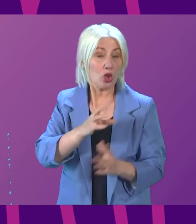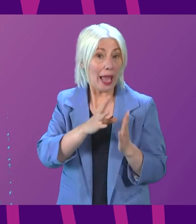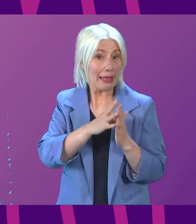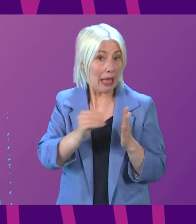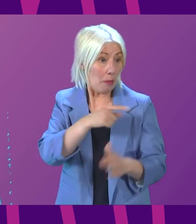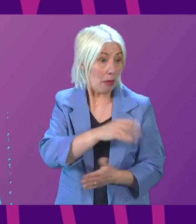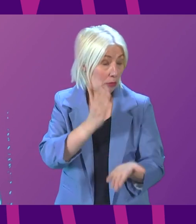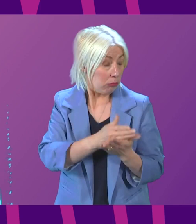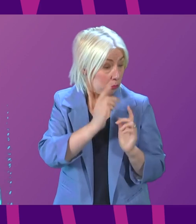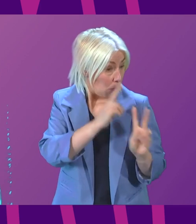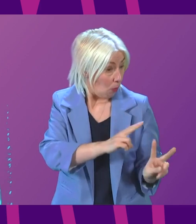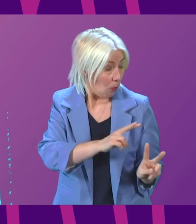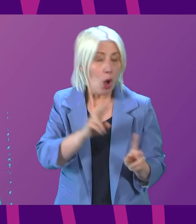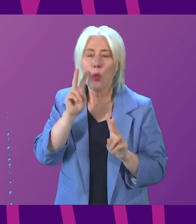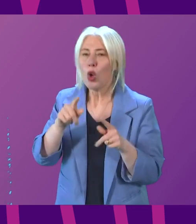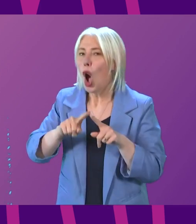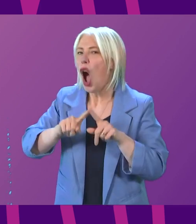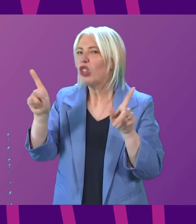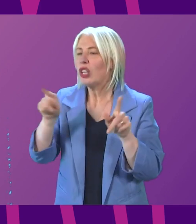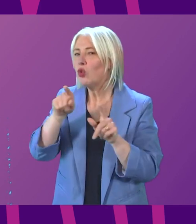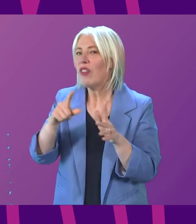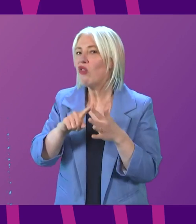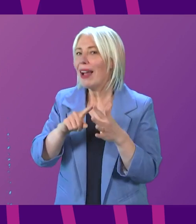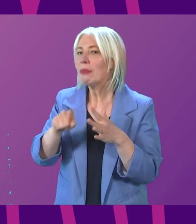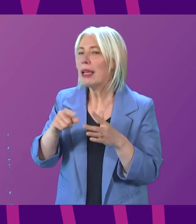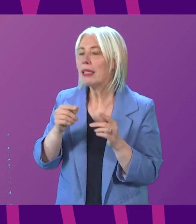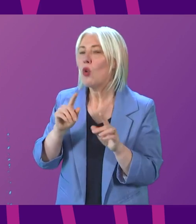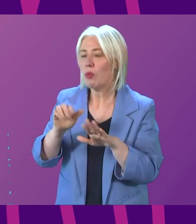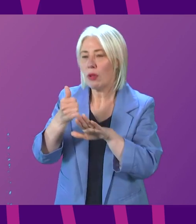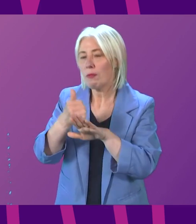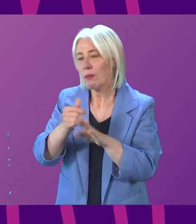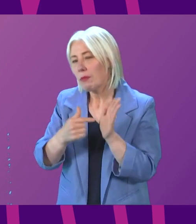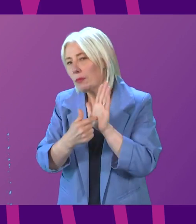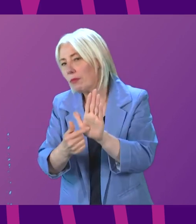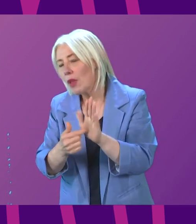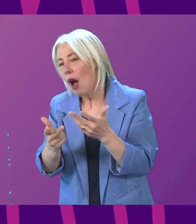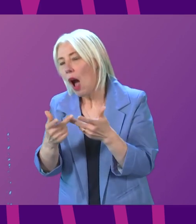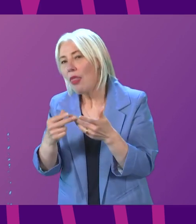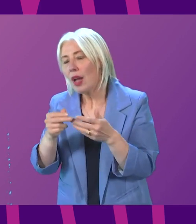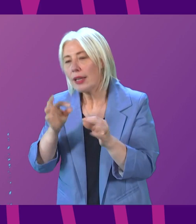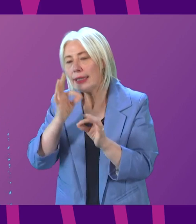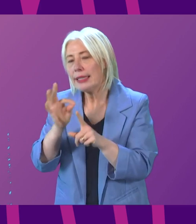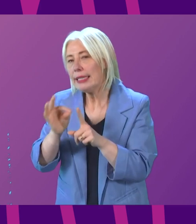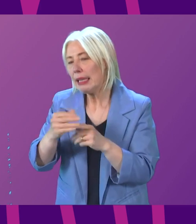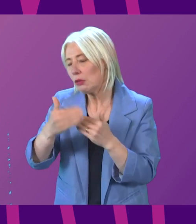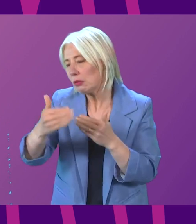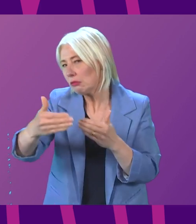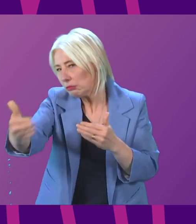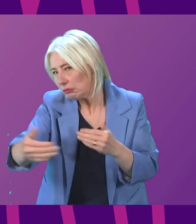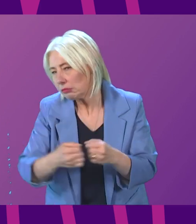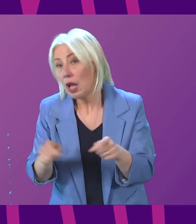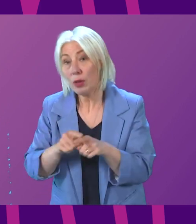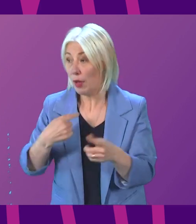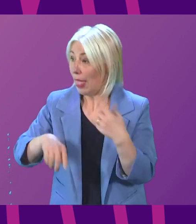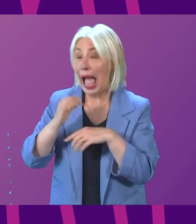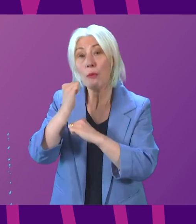We remain committed to an alternative to Erasmus and we'll set out further details of that in due course. But I tell you what else I am